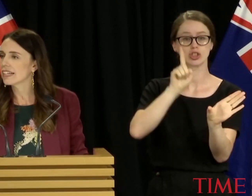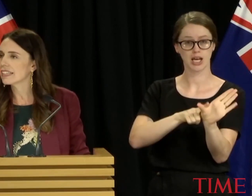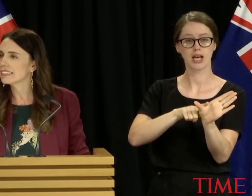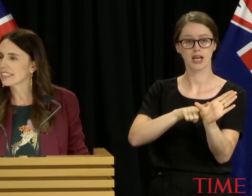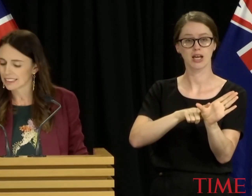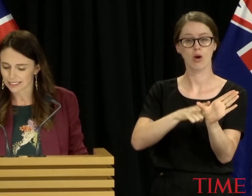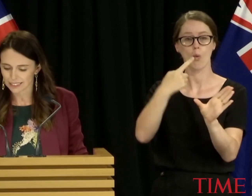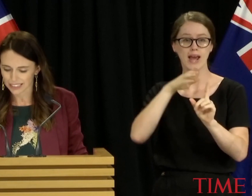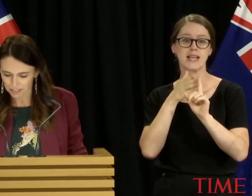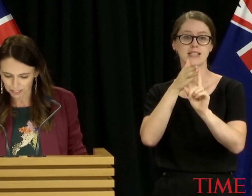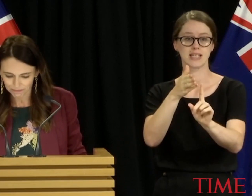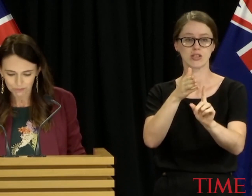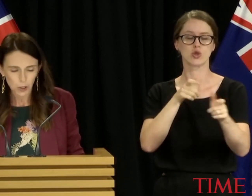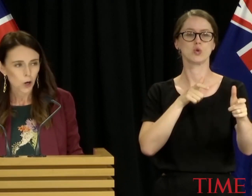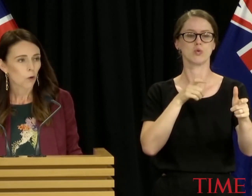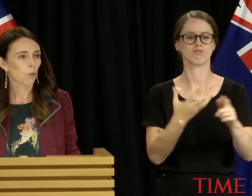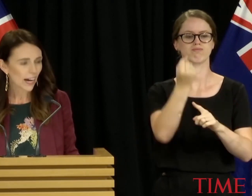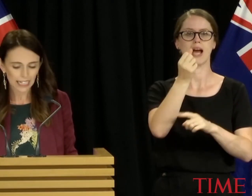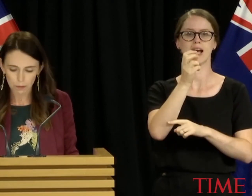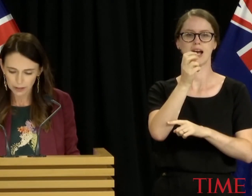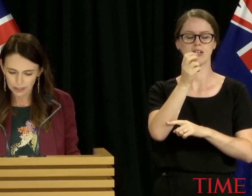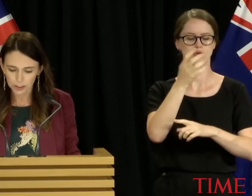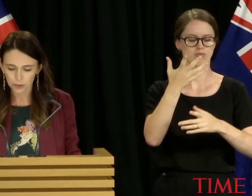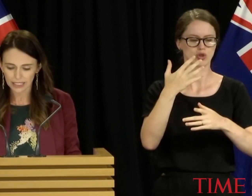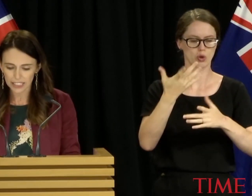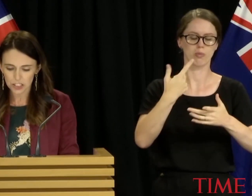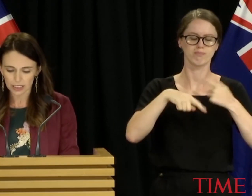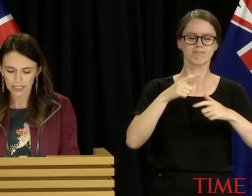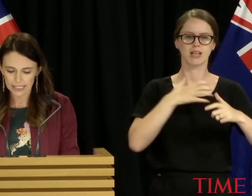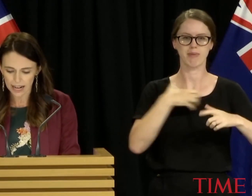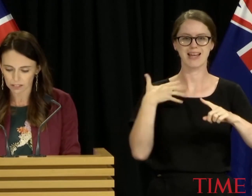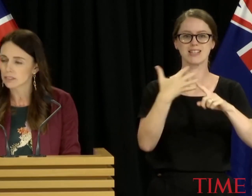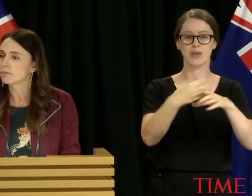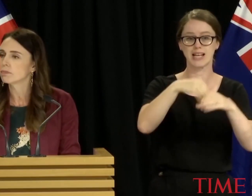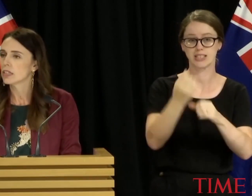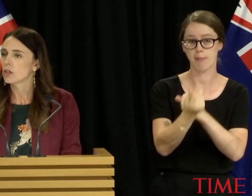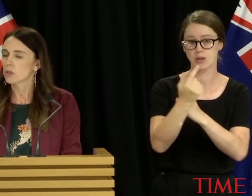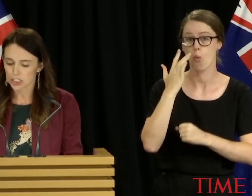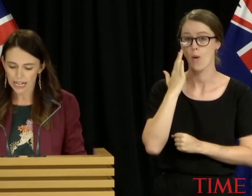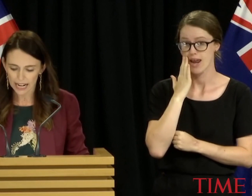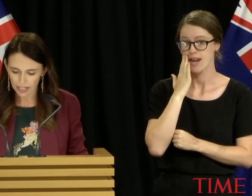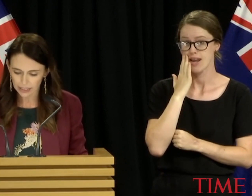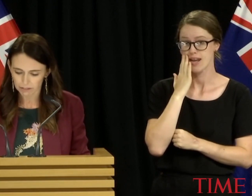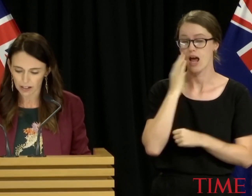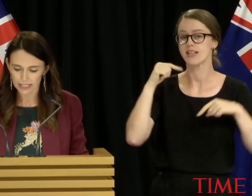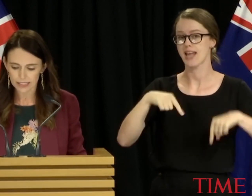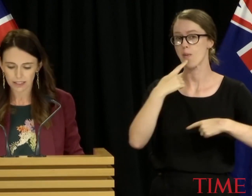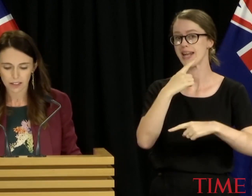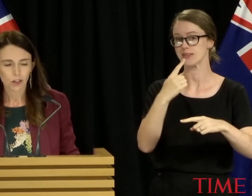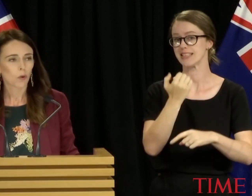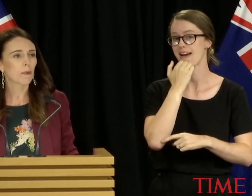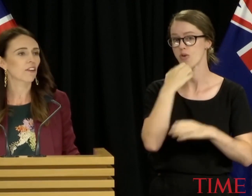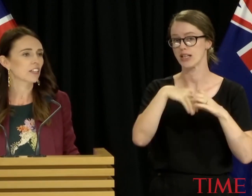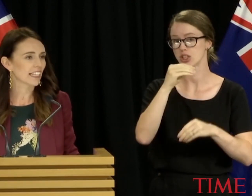we intend to govern right up until the election is held, which today I can advise